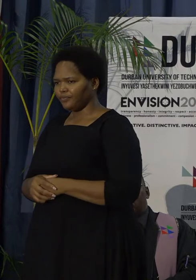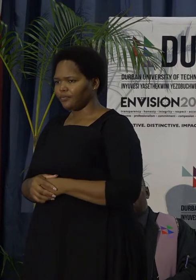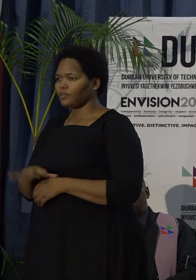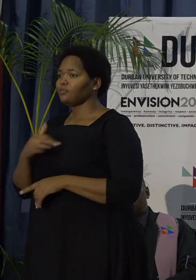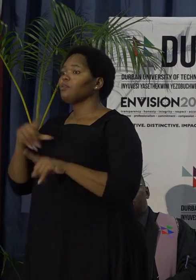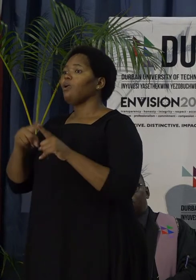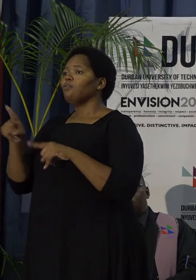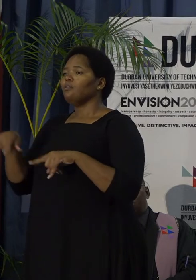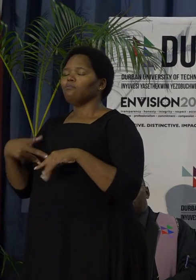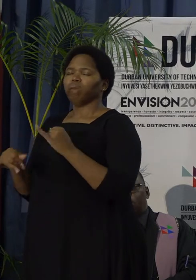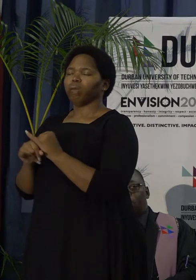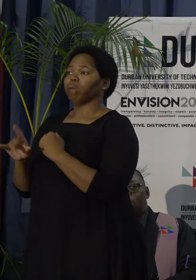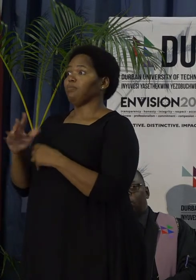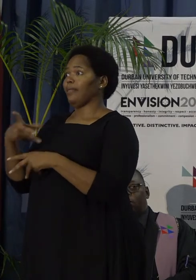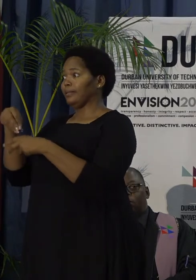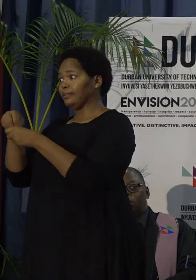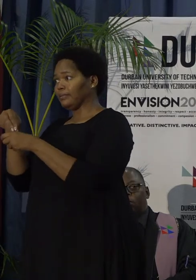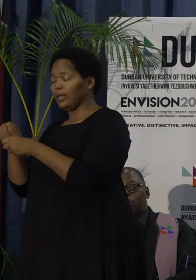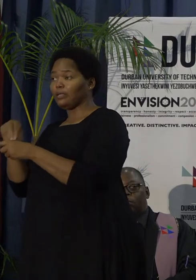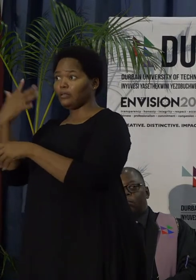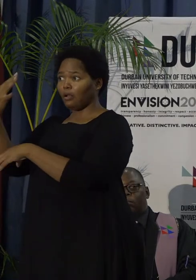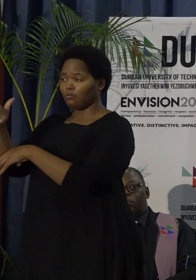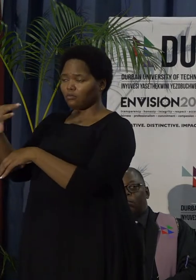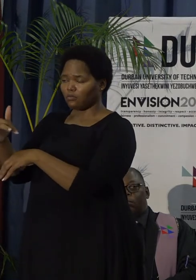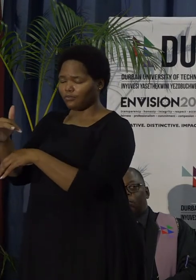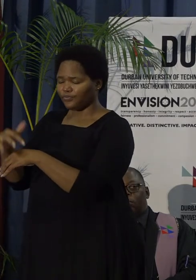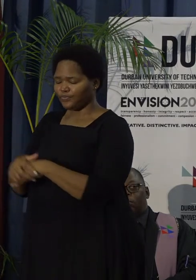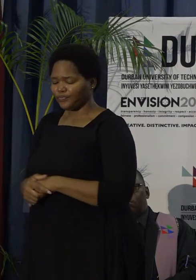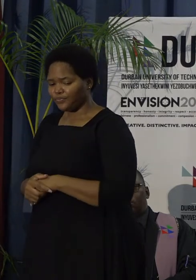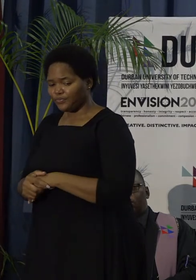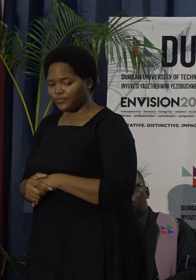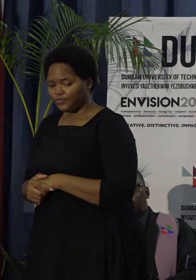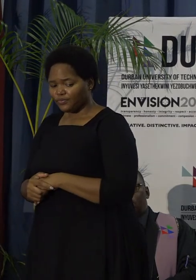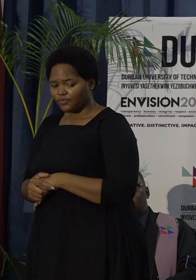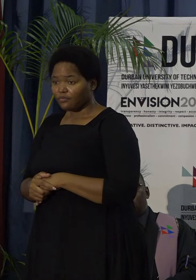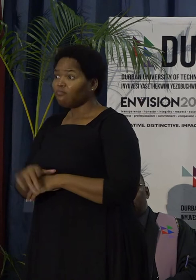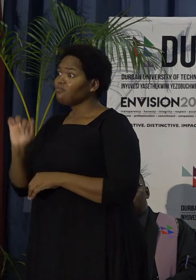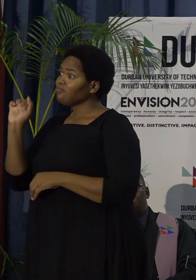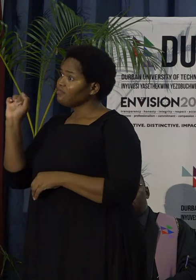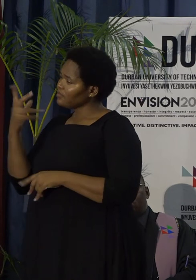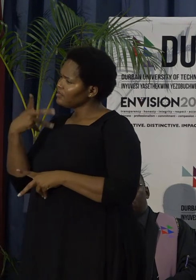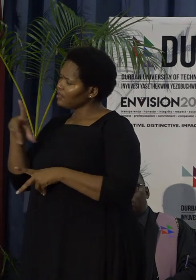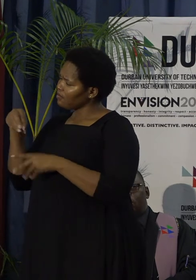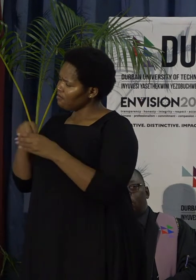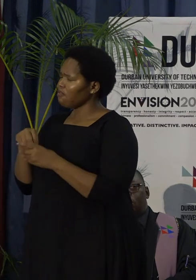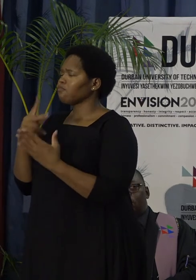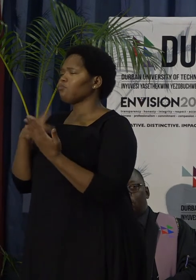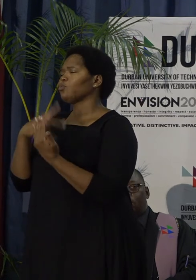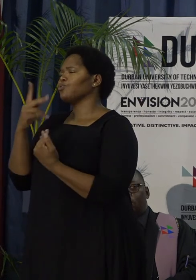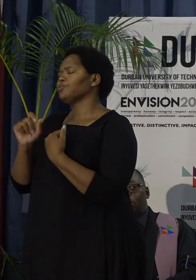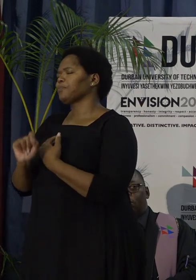entities, both internal and external, are involved in these projects.